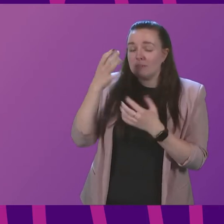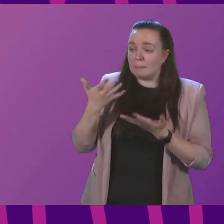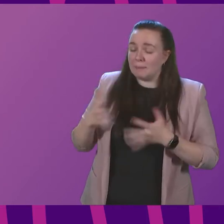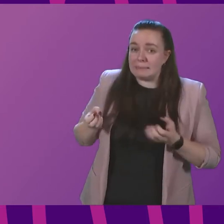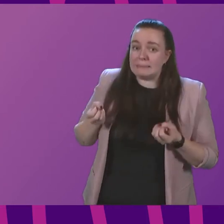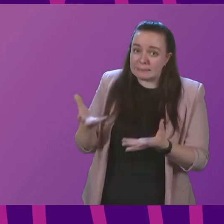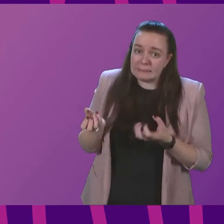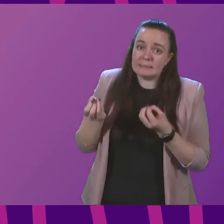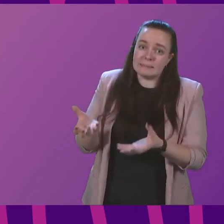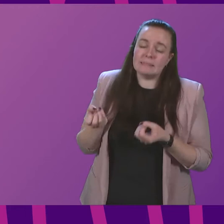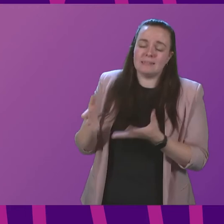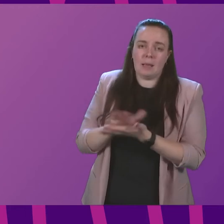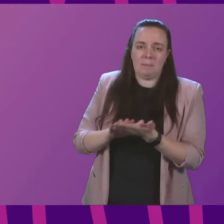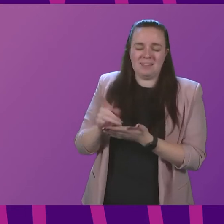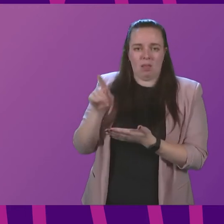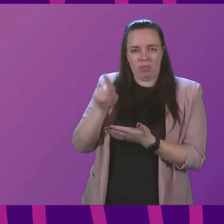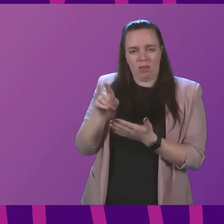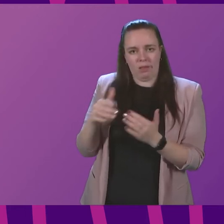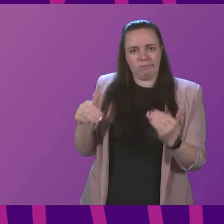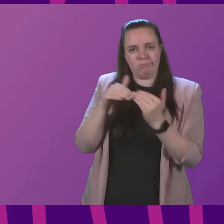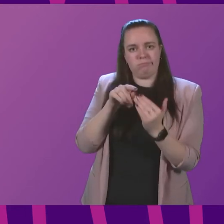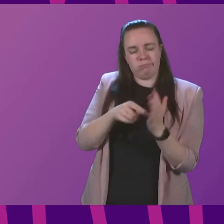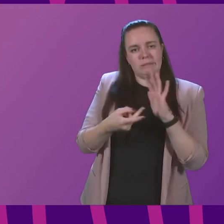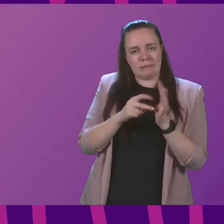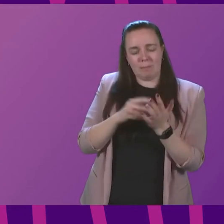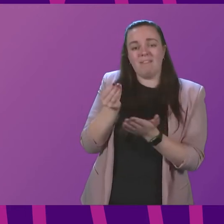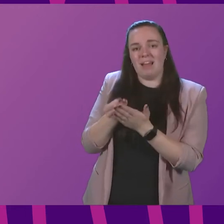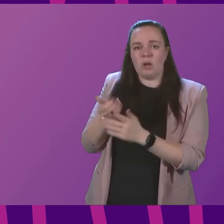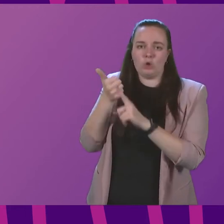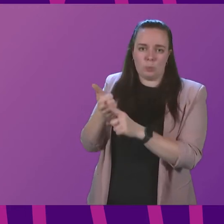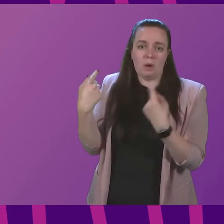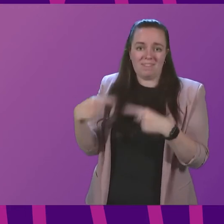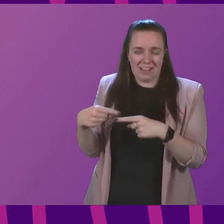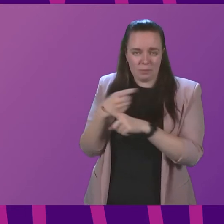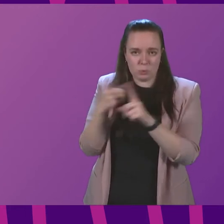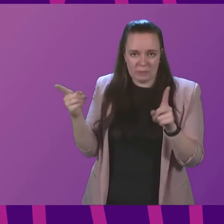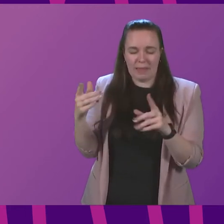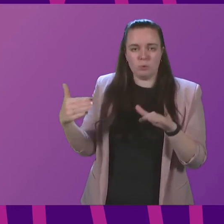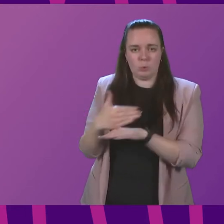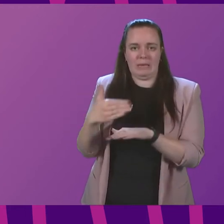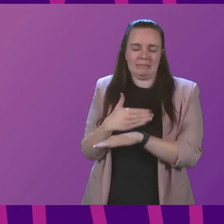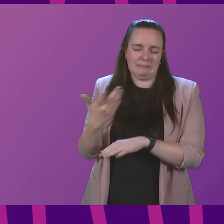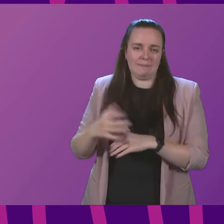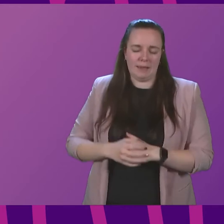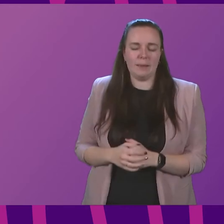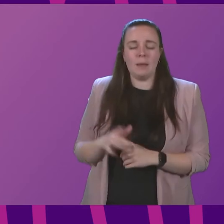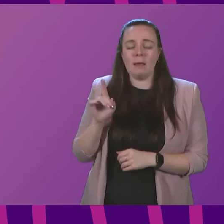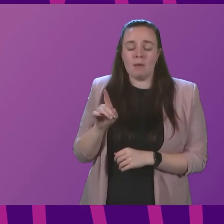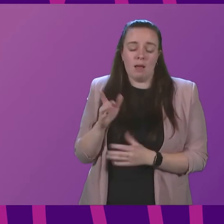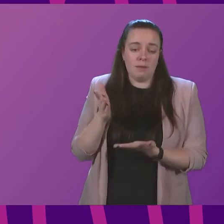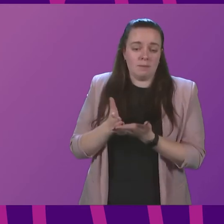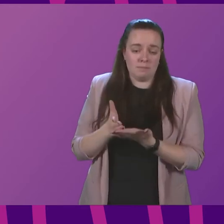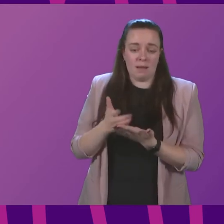merits the classification in that scheme the financial support is available to them to enable that to be the case but certainly